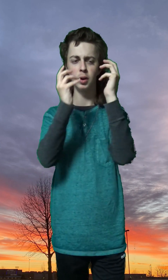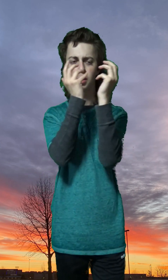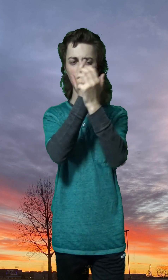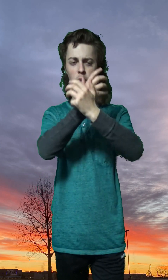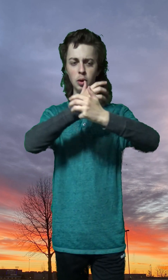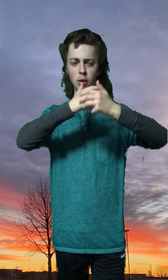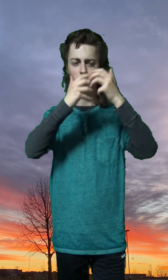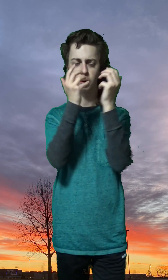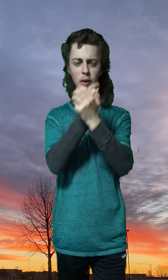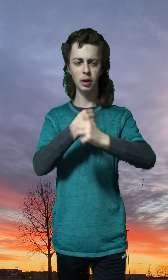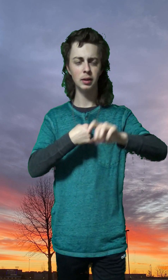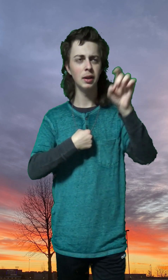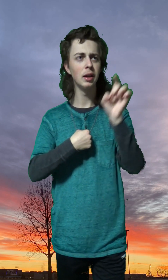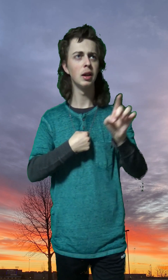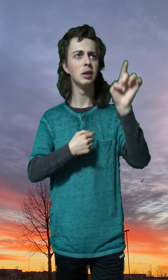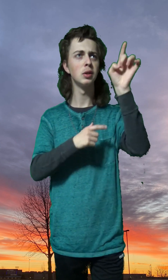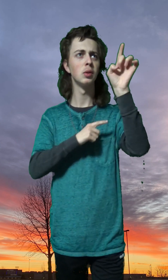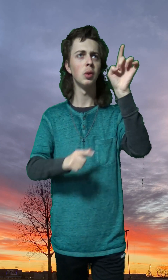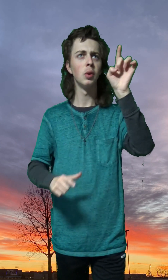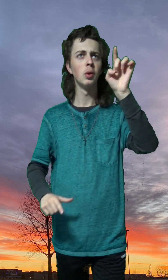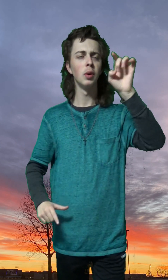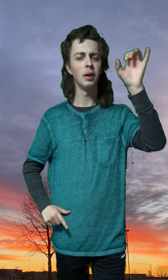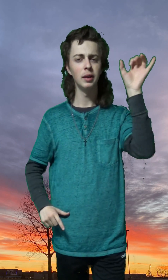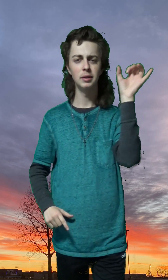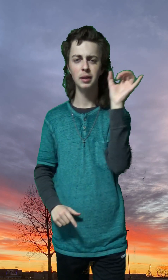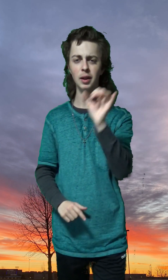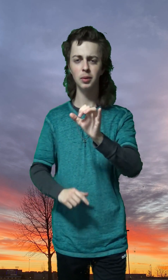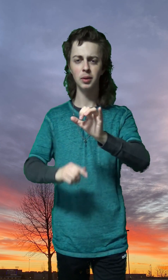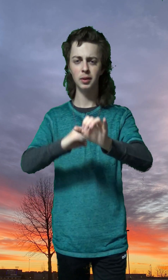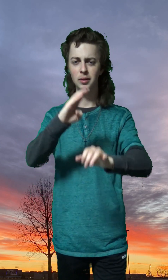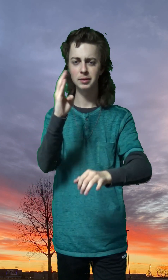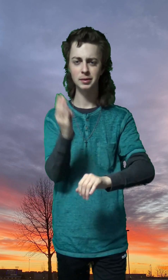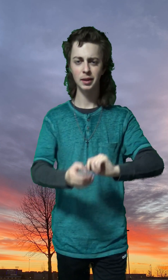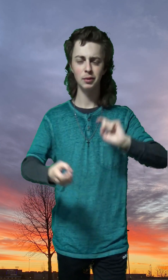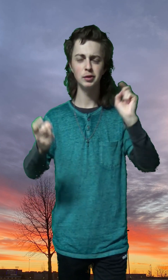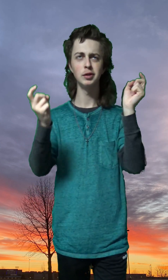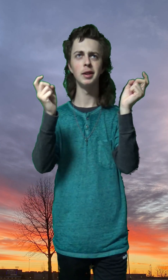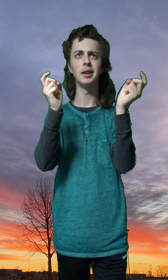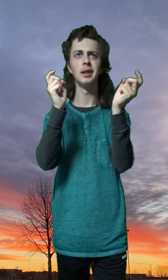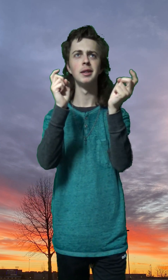Oh, I need you, Lord And that will never change